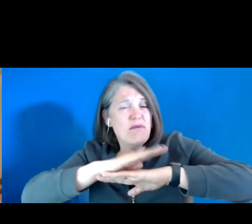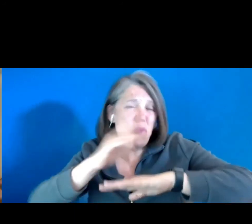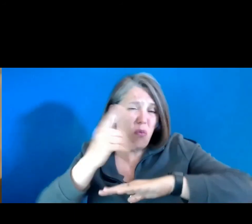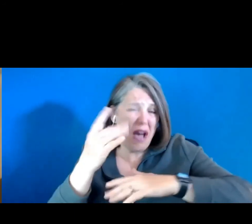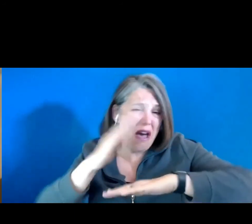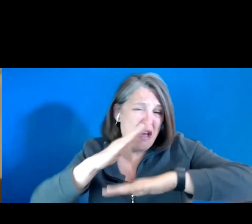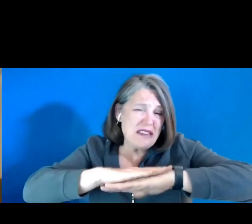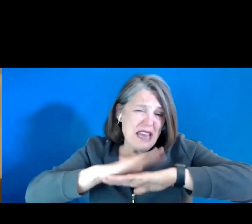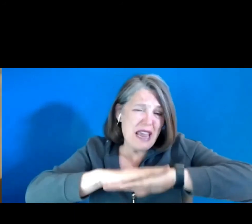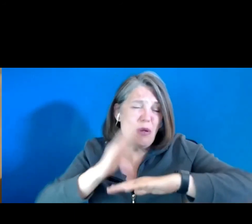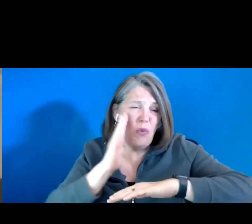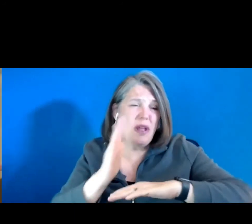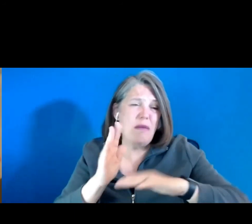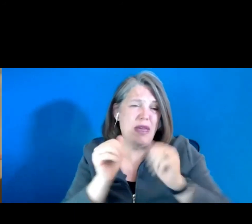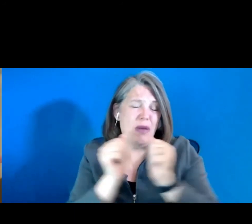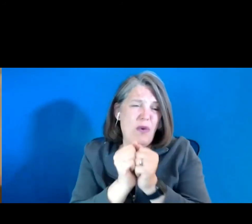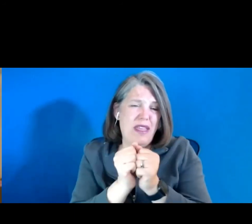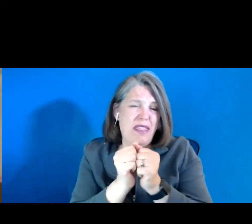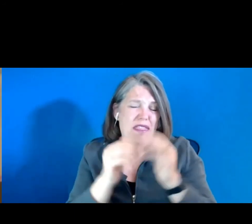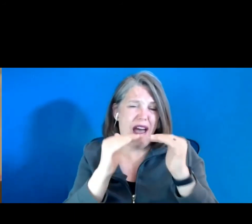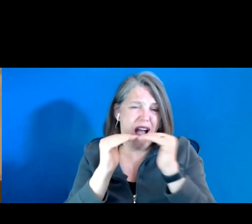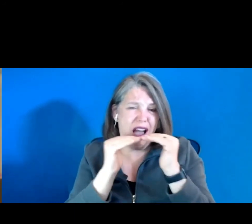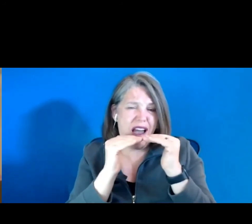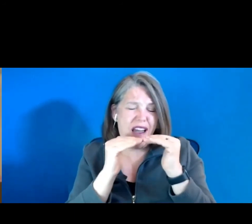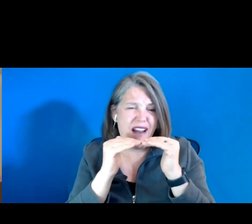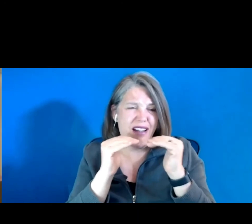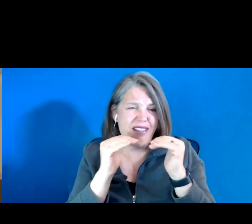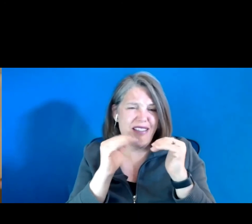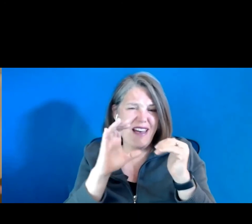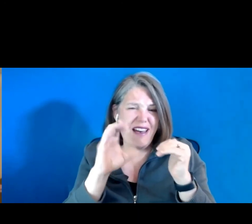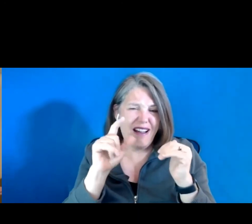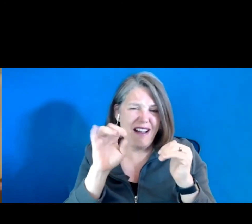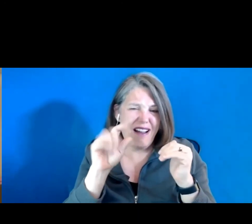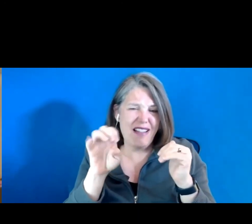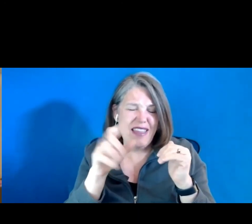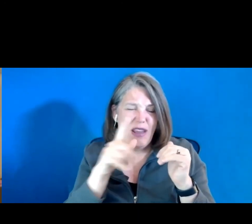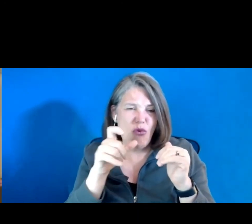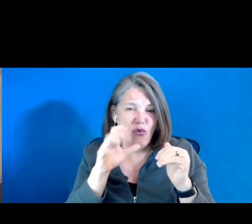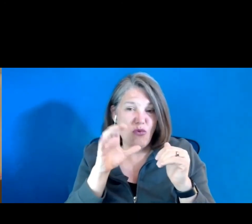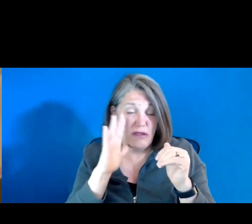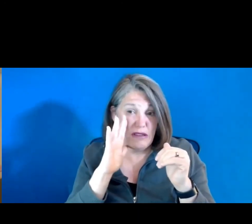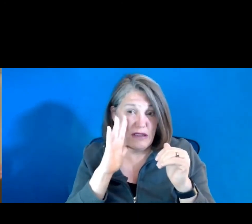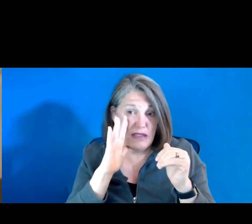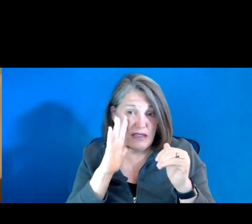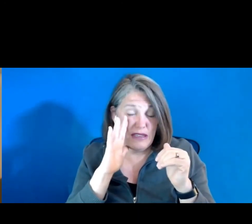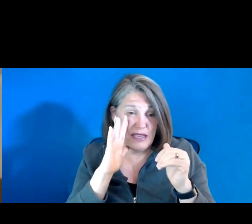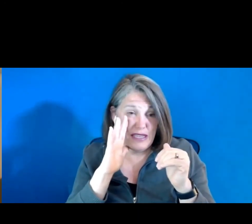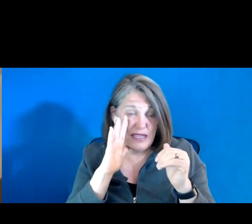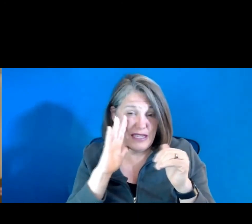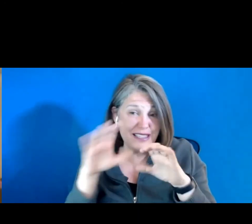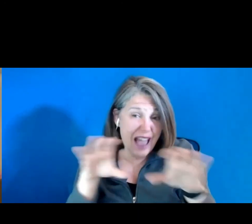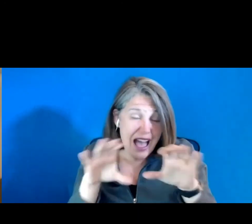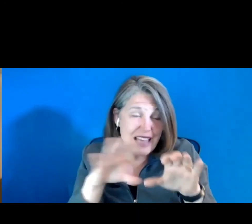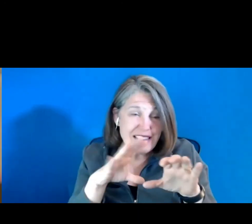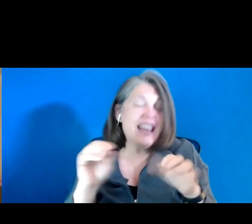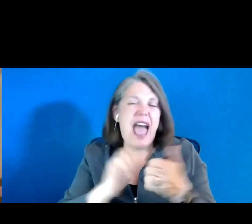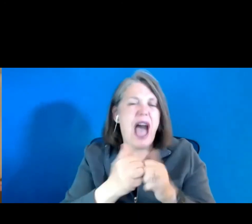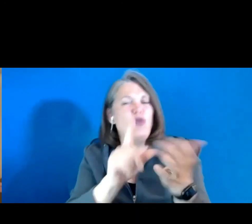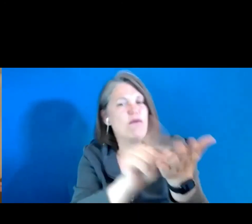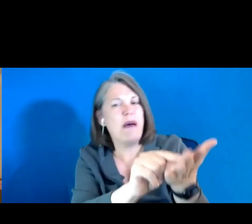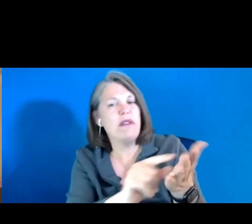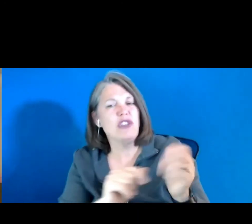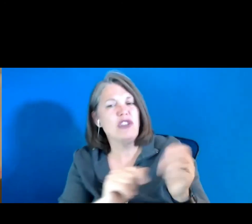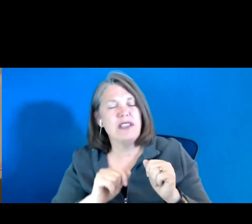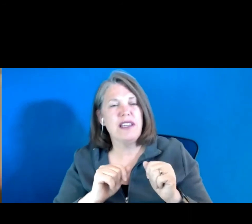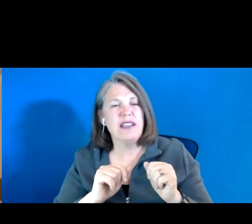with one of our colleagues that does, um, that does, um, the, how to get published. And part of